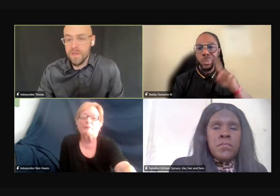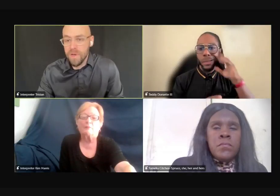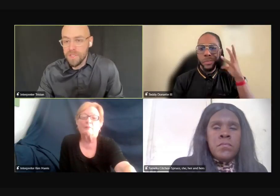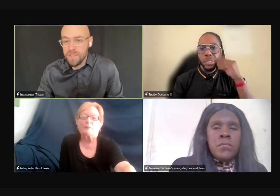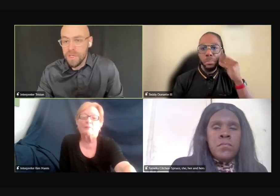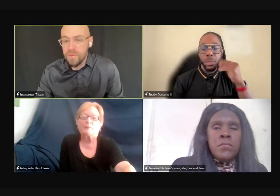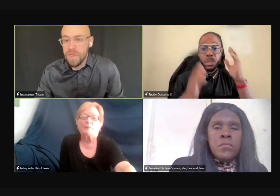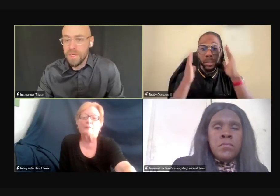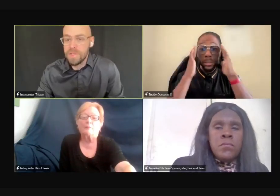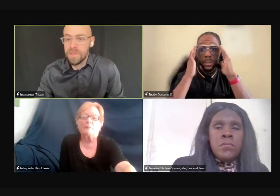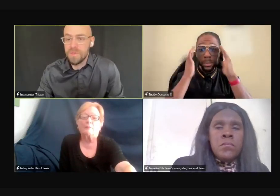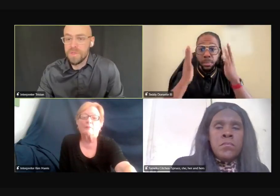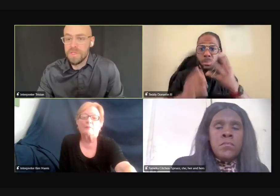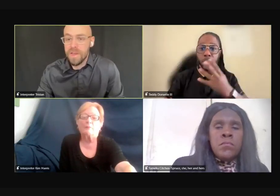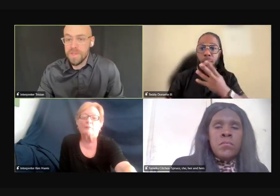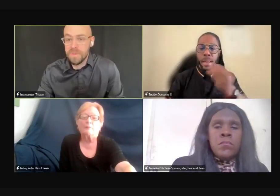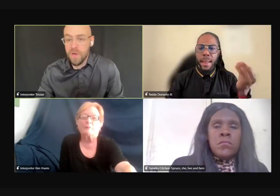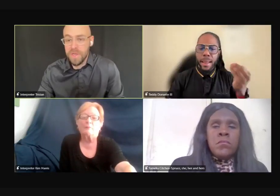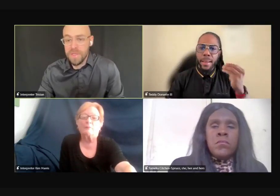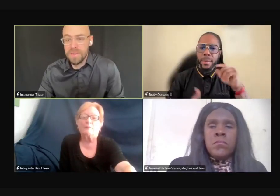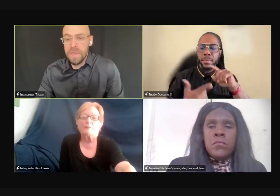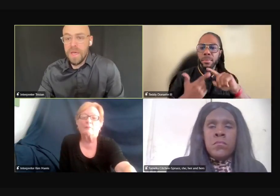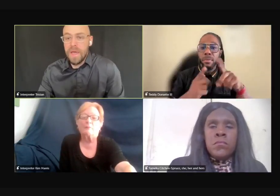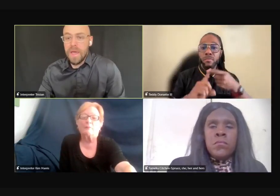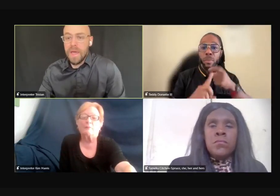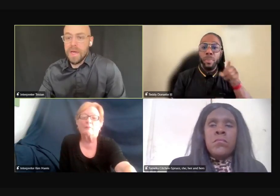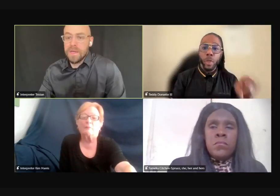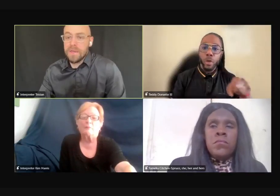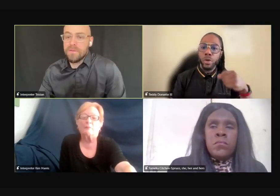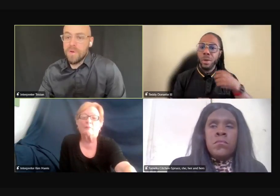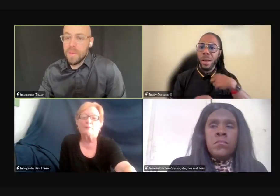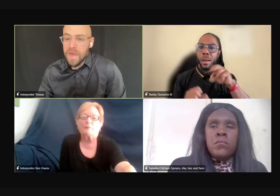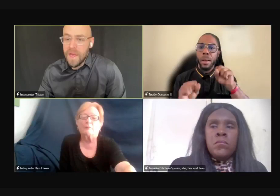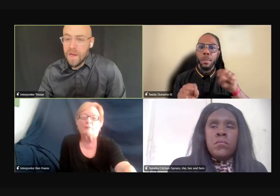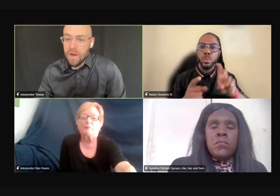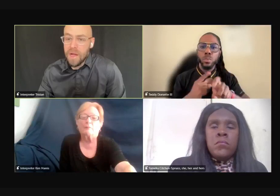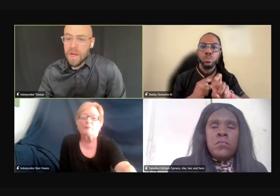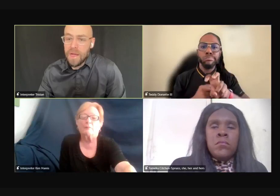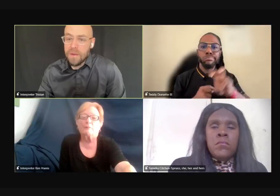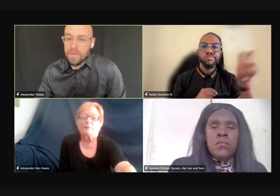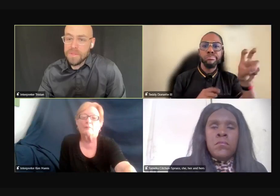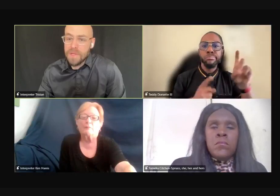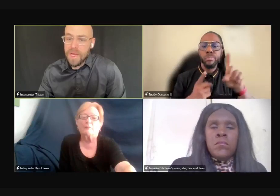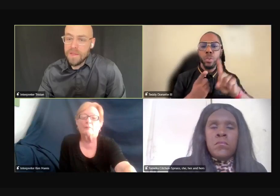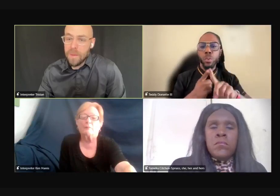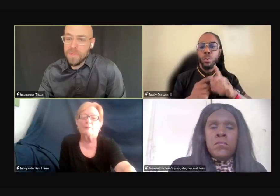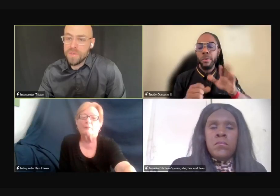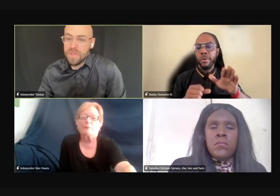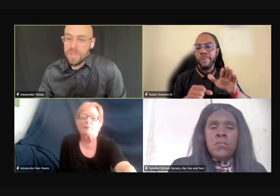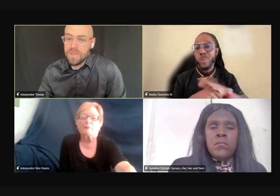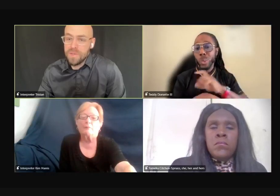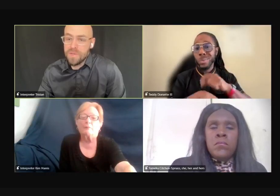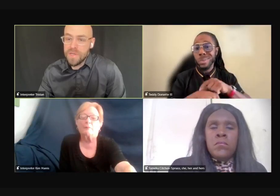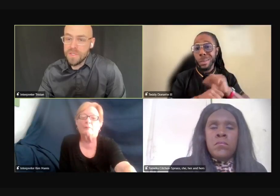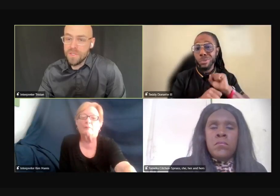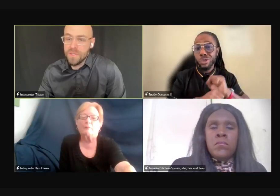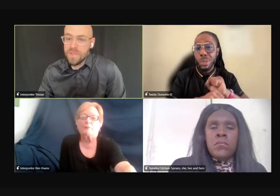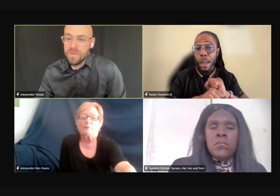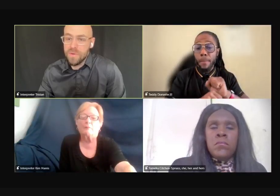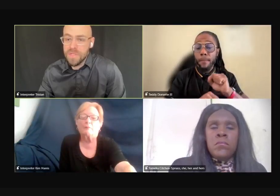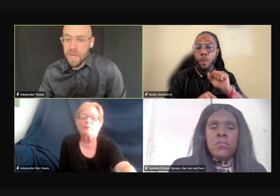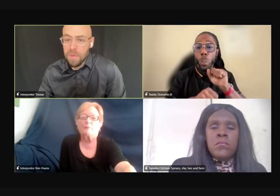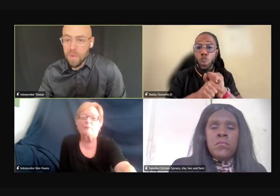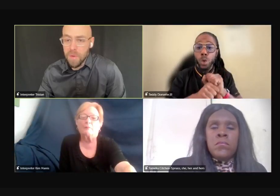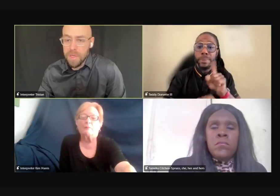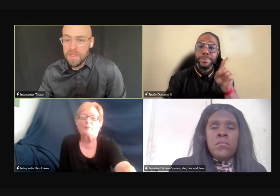and content creation related to the Deaf experience. And from there, I had the opportunity to transition